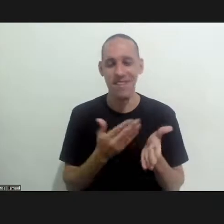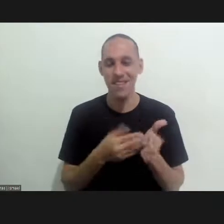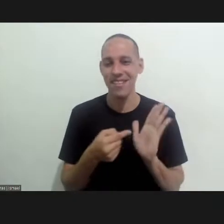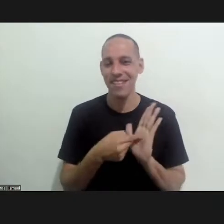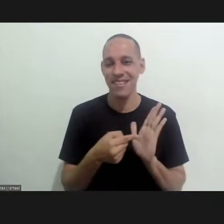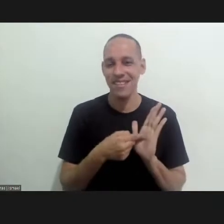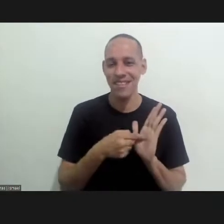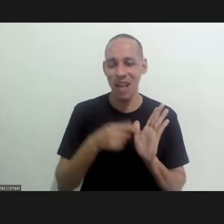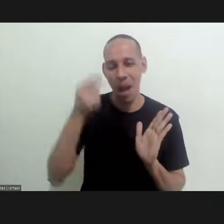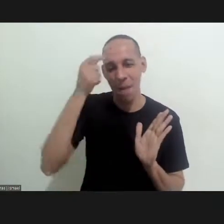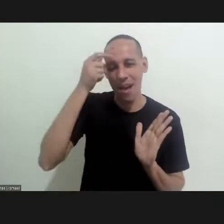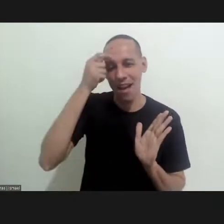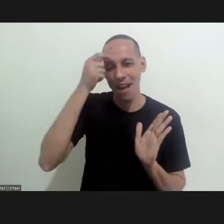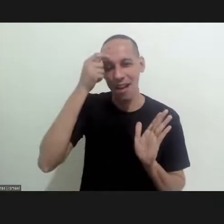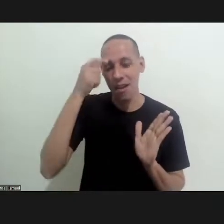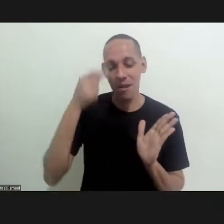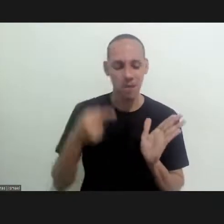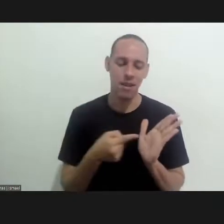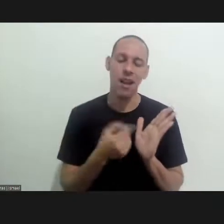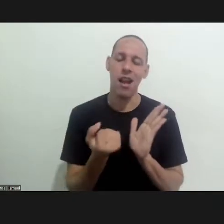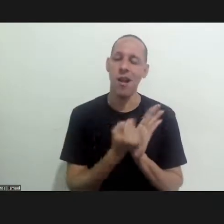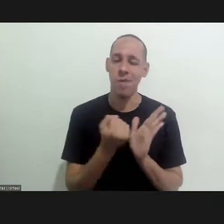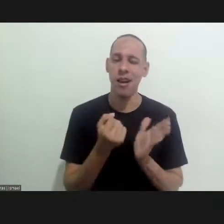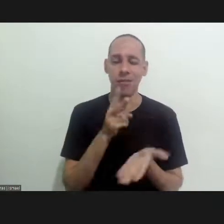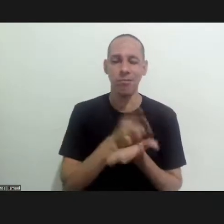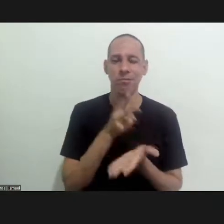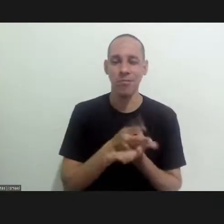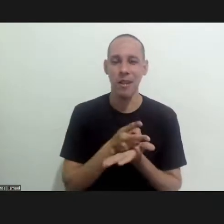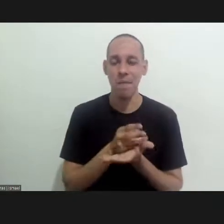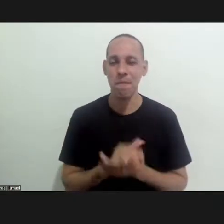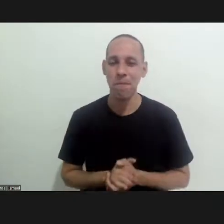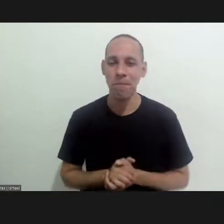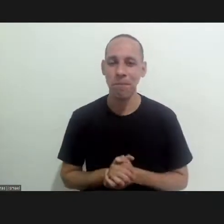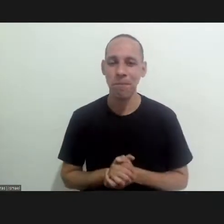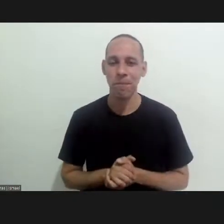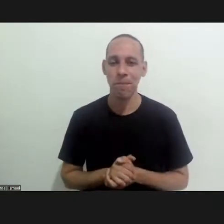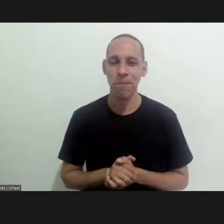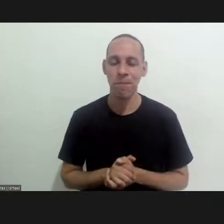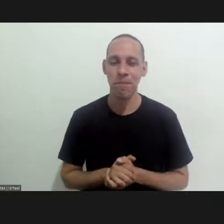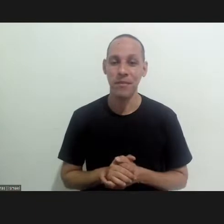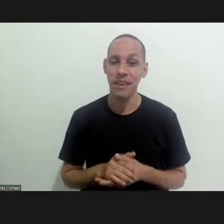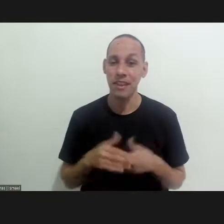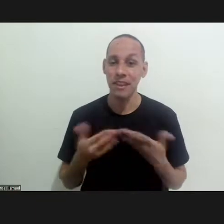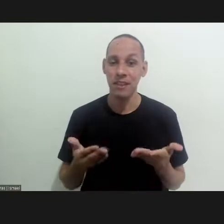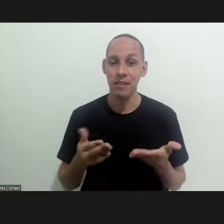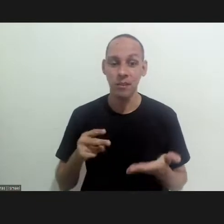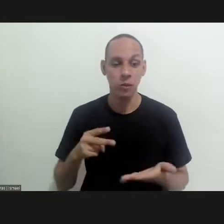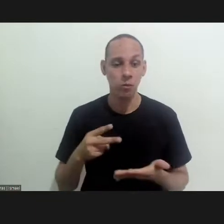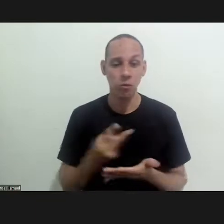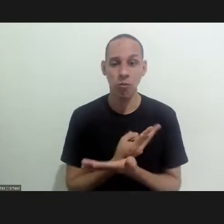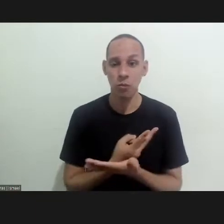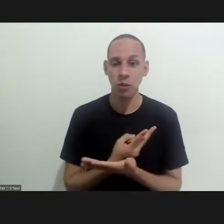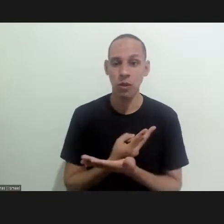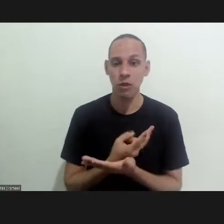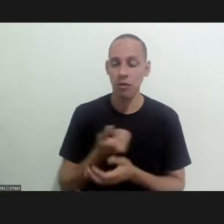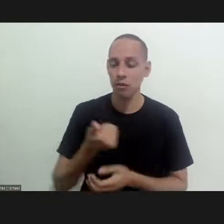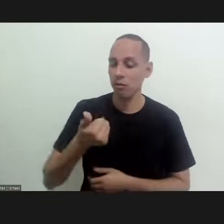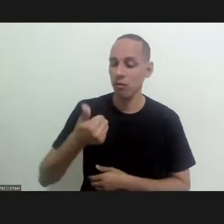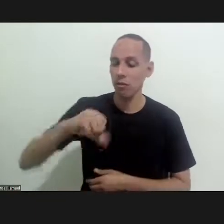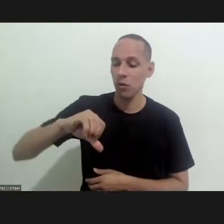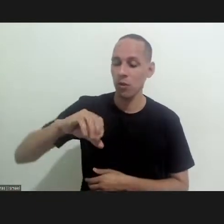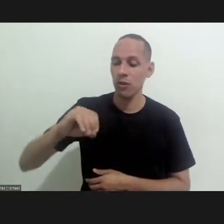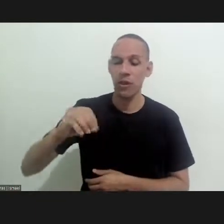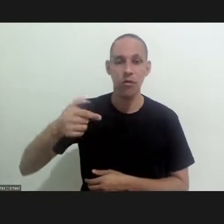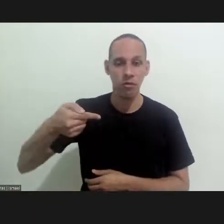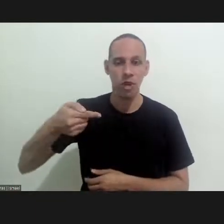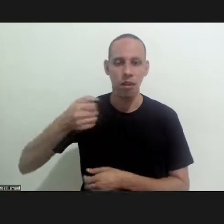memorias and this is something which is a brand which has to be kept this is something which